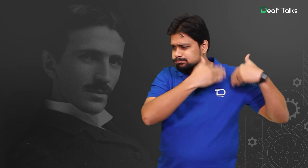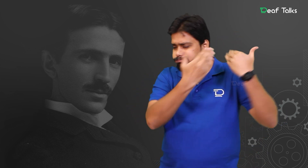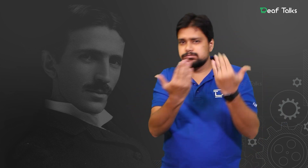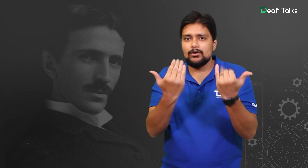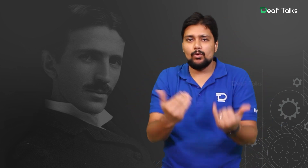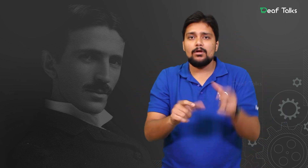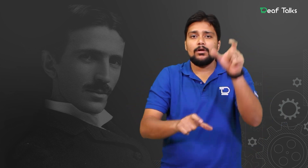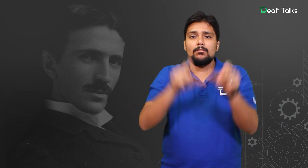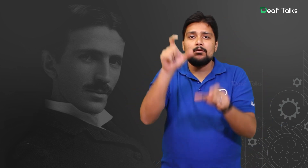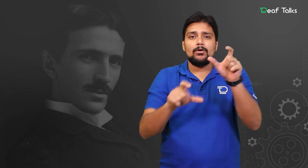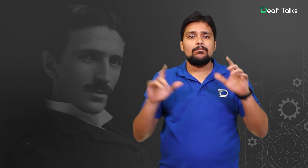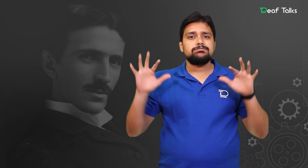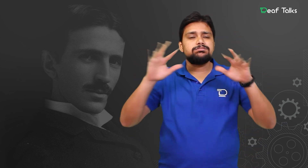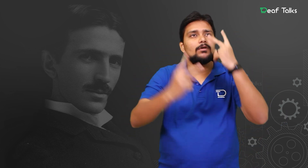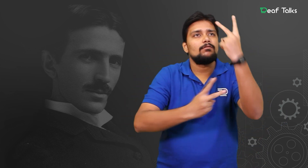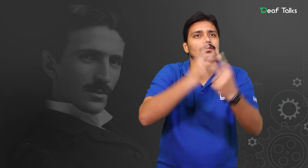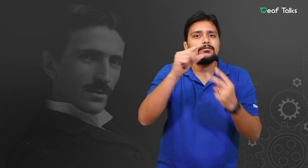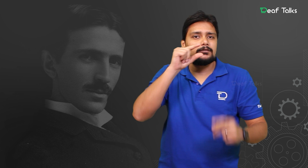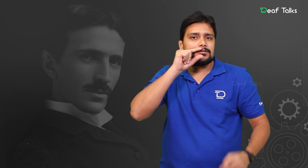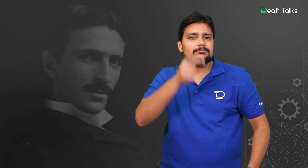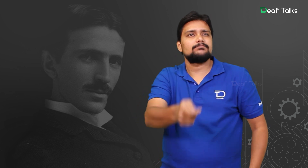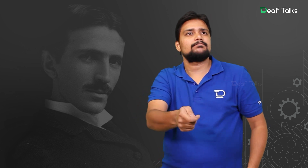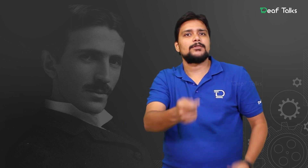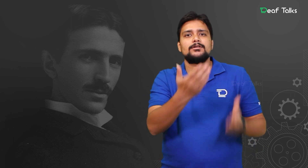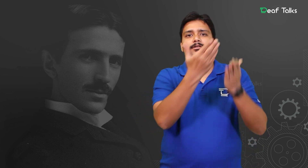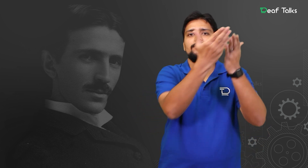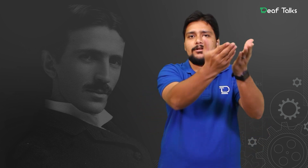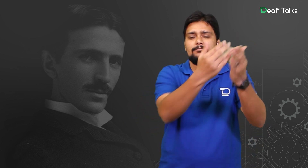His statue can be found at Niagara Falls today.